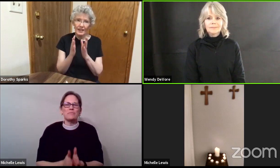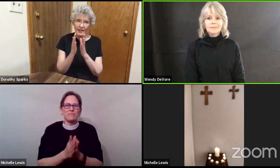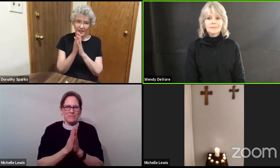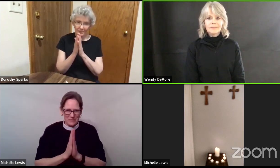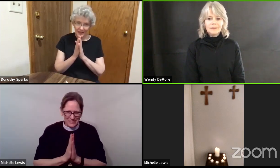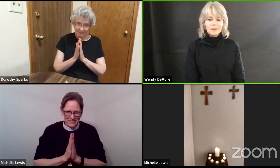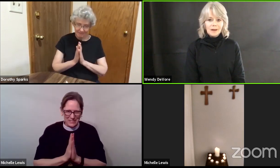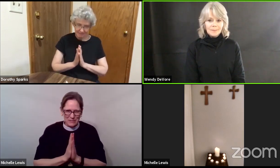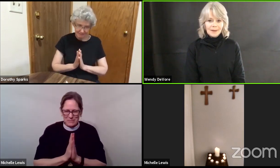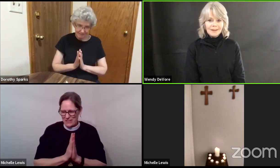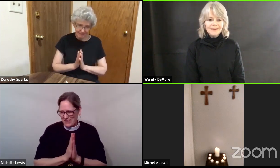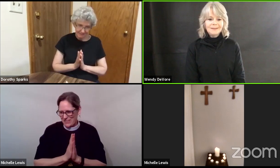Amen. Amen.